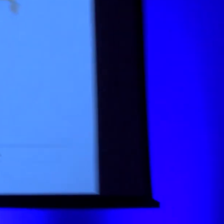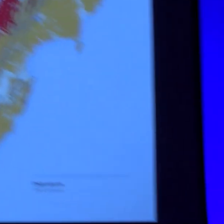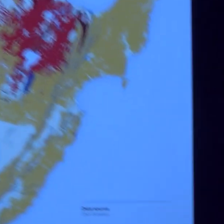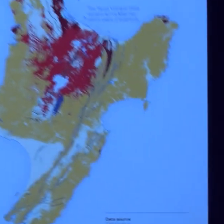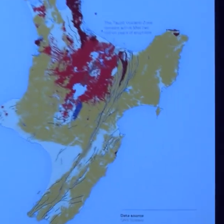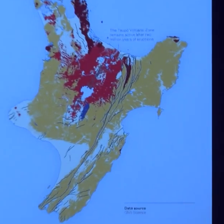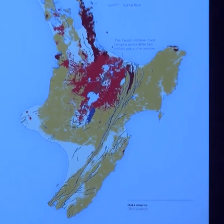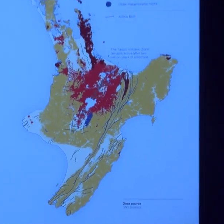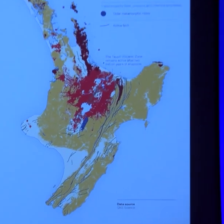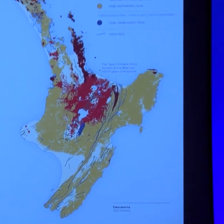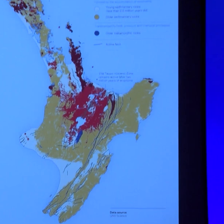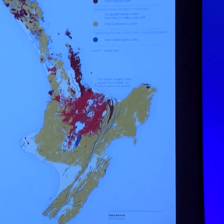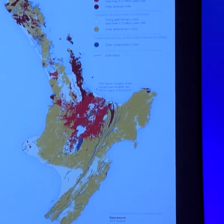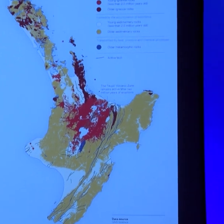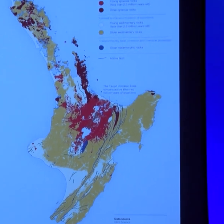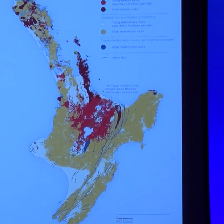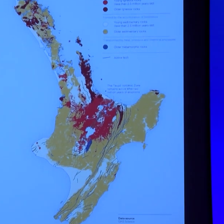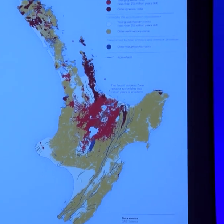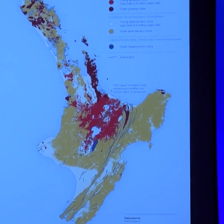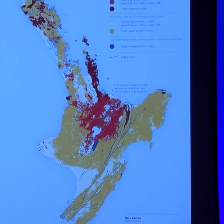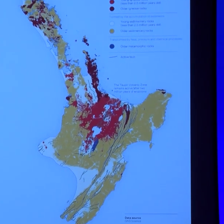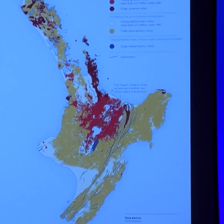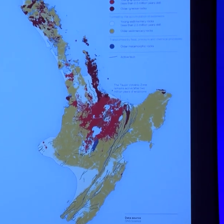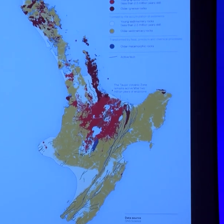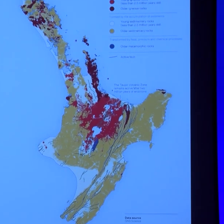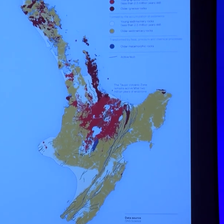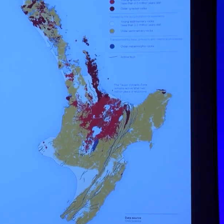this origins map after being exposed to these first two